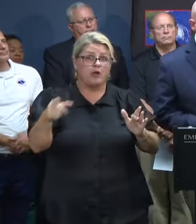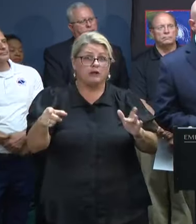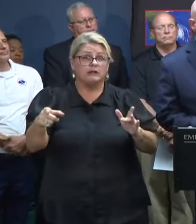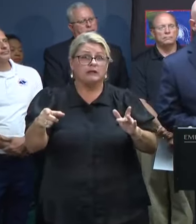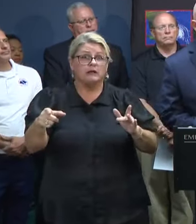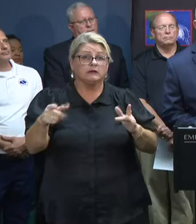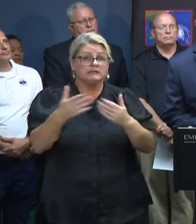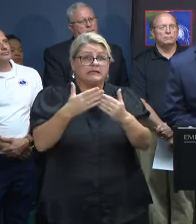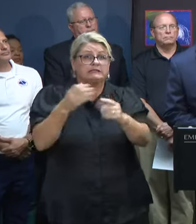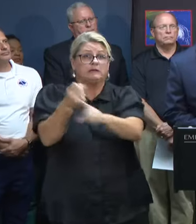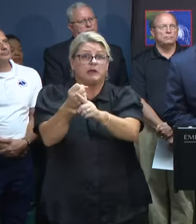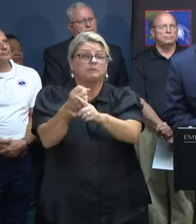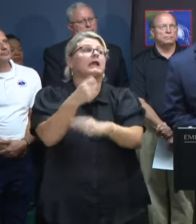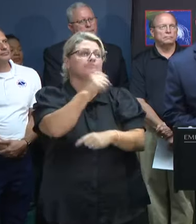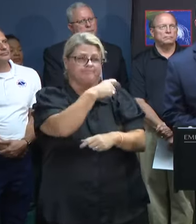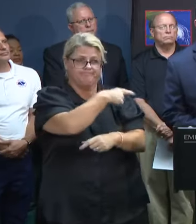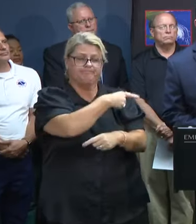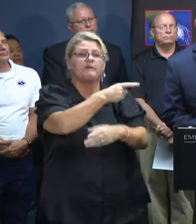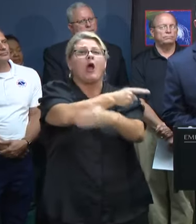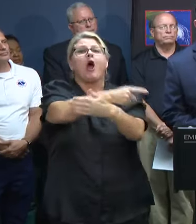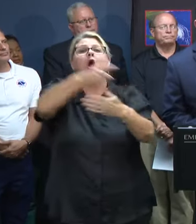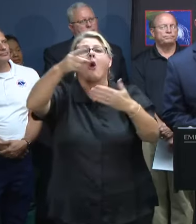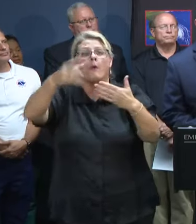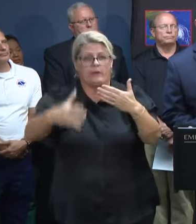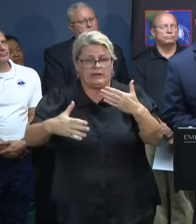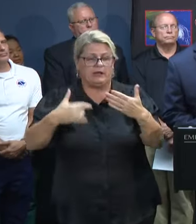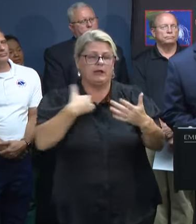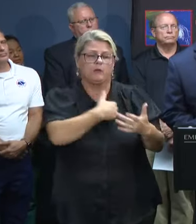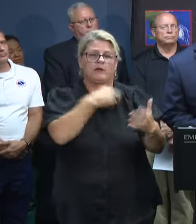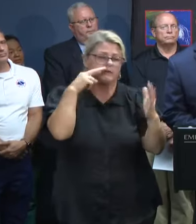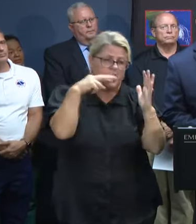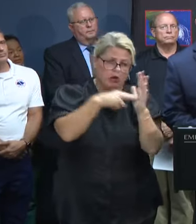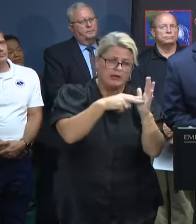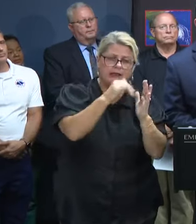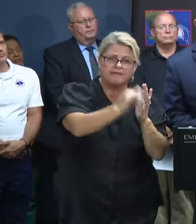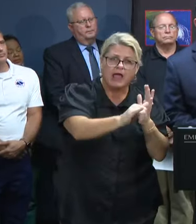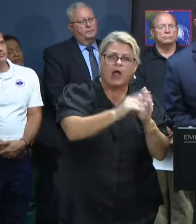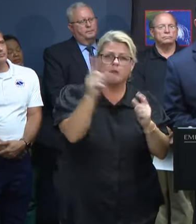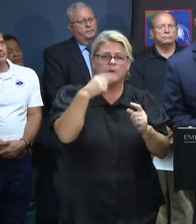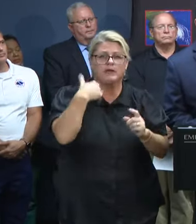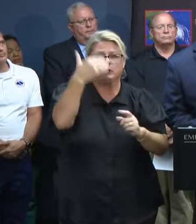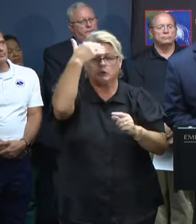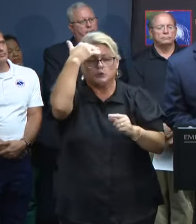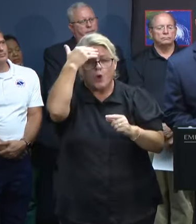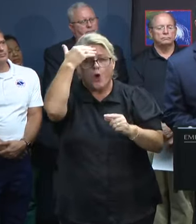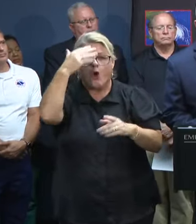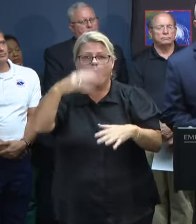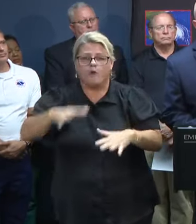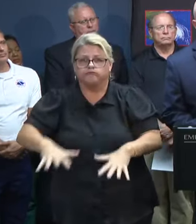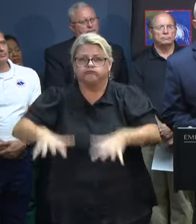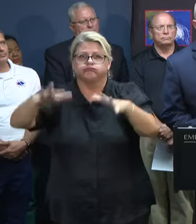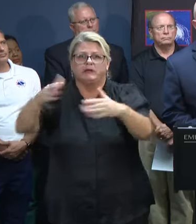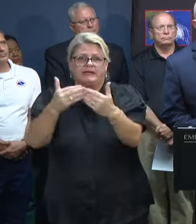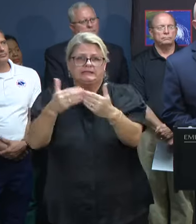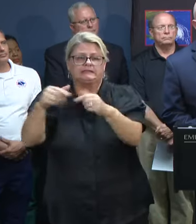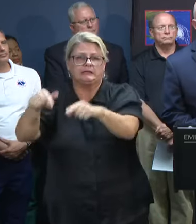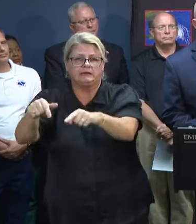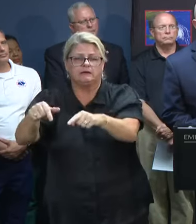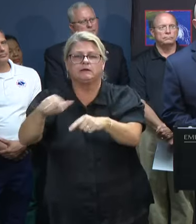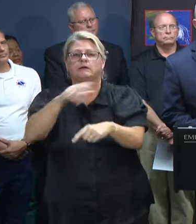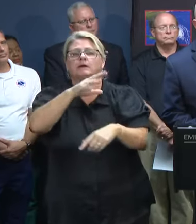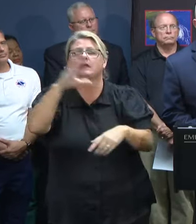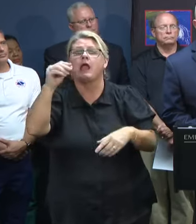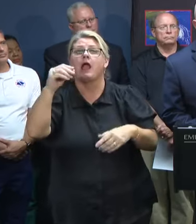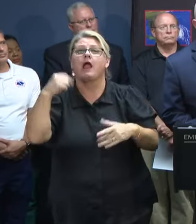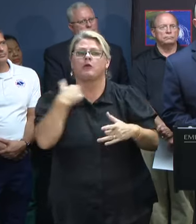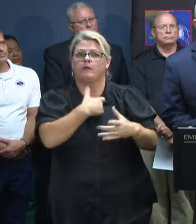that's what we've been doing all weekend is we've been not only addressing those low points where we know we have a drainage issue in the past, but we're also moving in